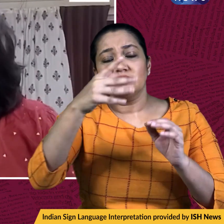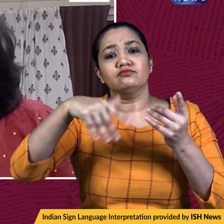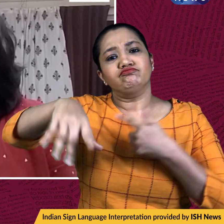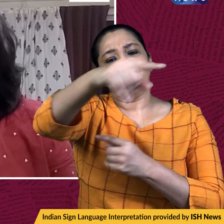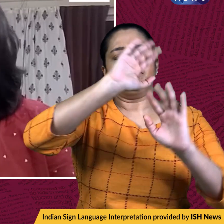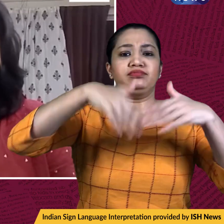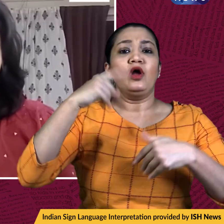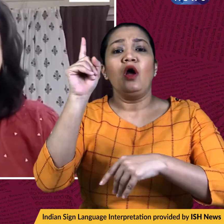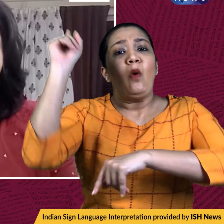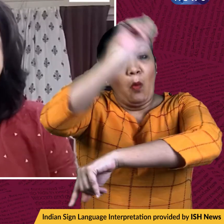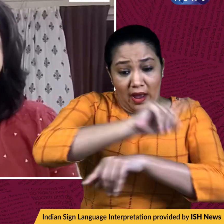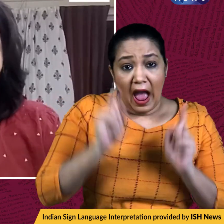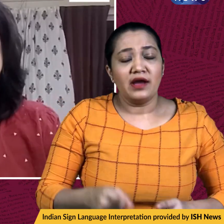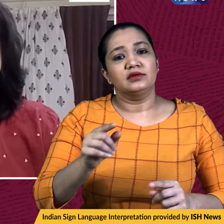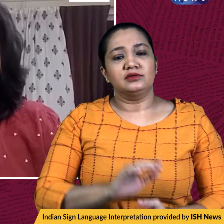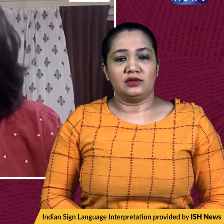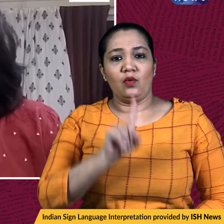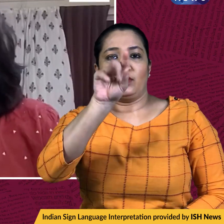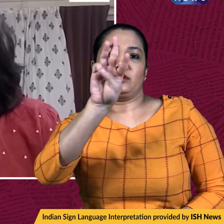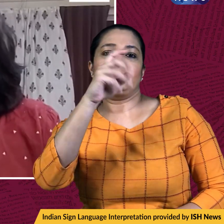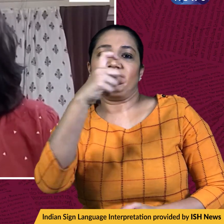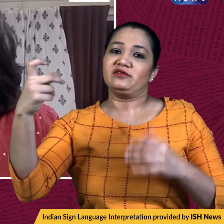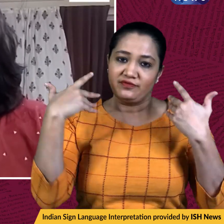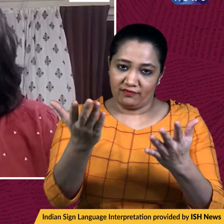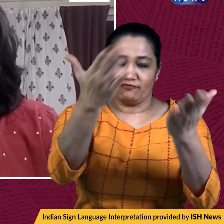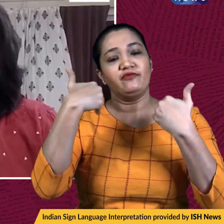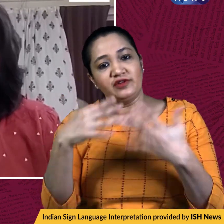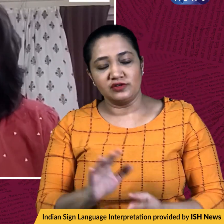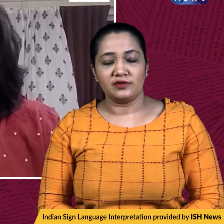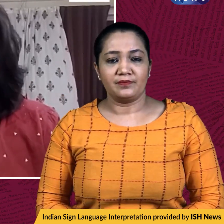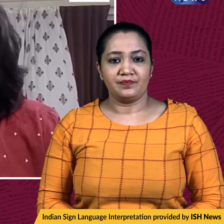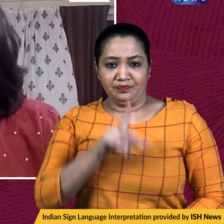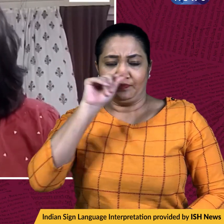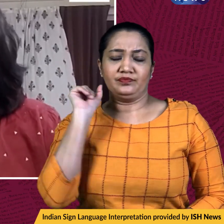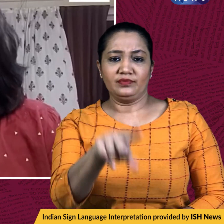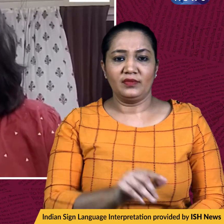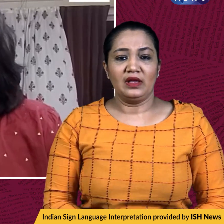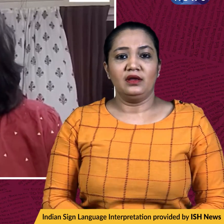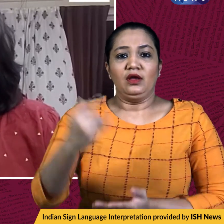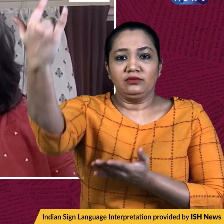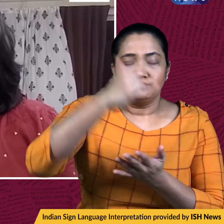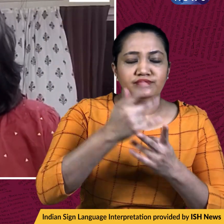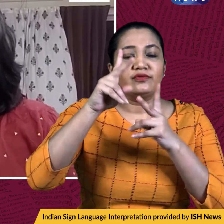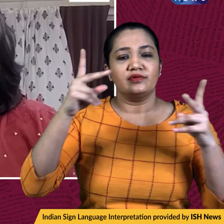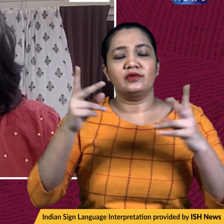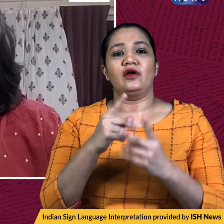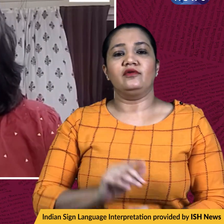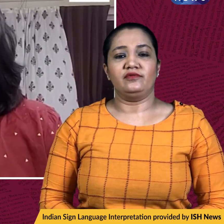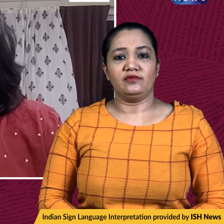Ukraine in the past 24 hours. Now, he tweeted, and I quote, six flights have now departed for India in the last